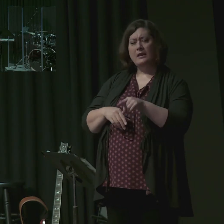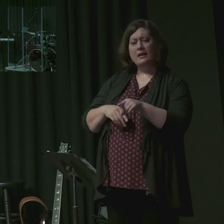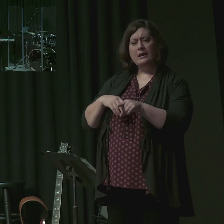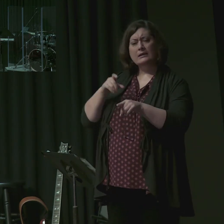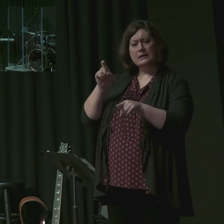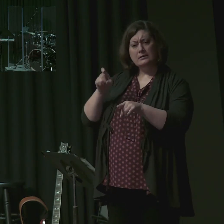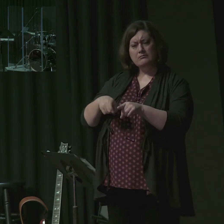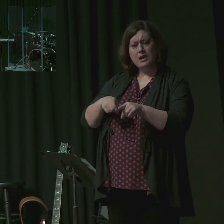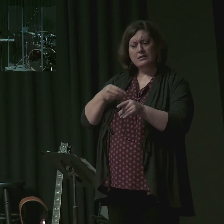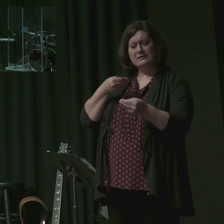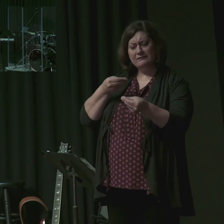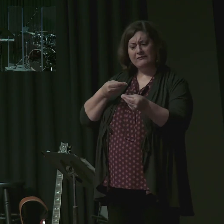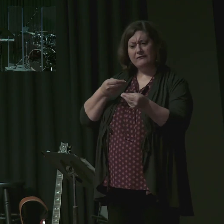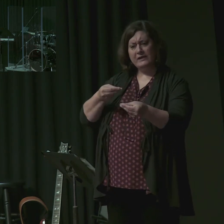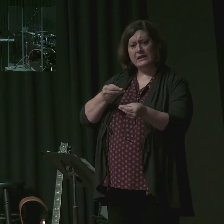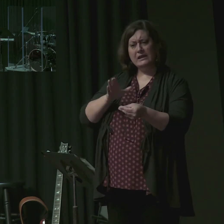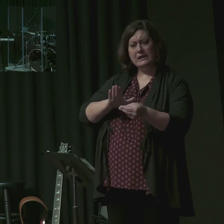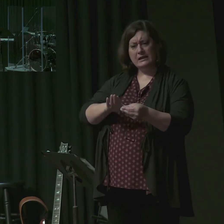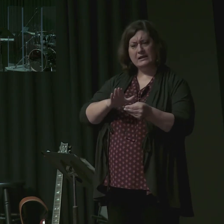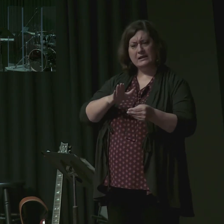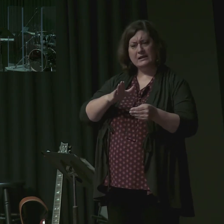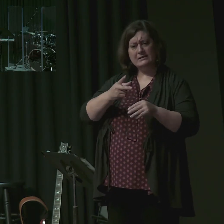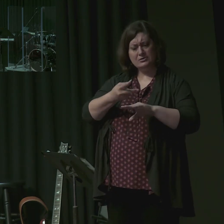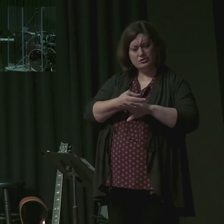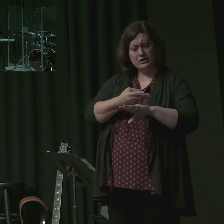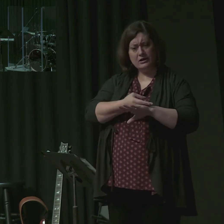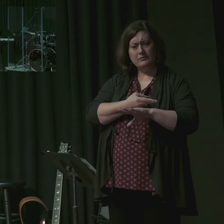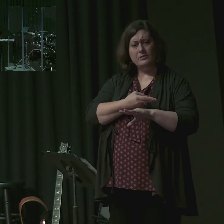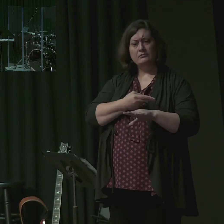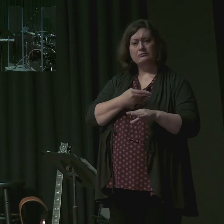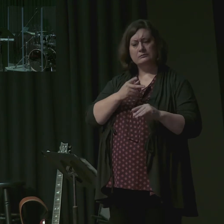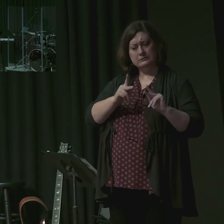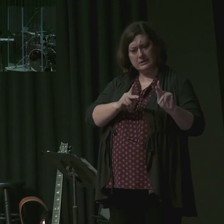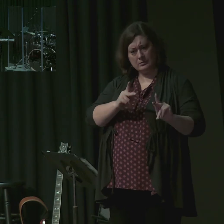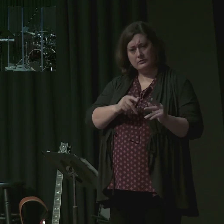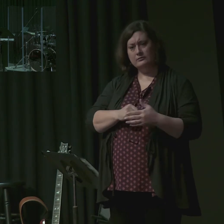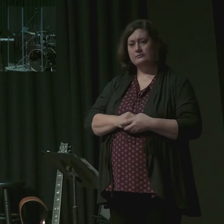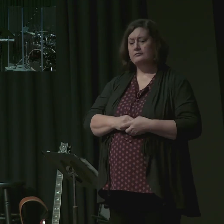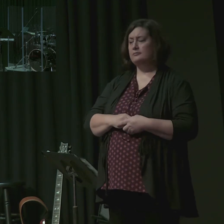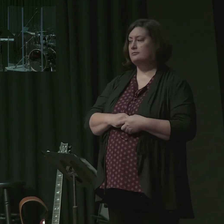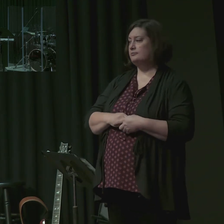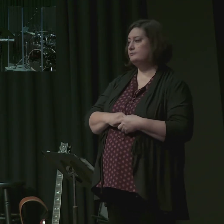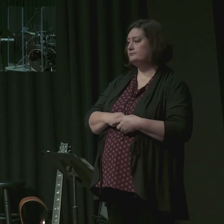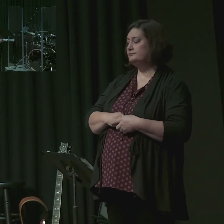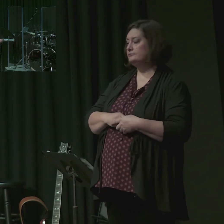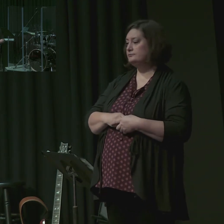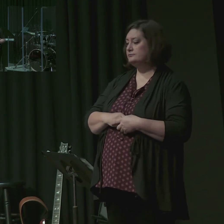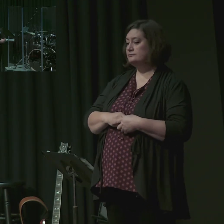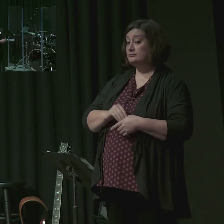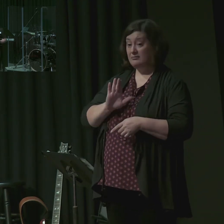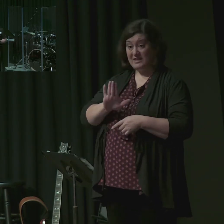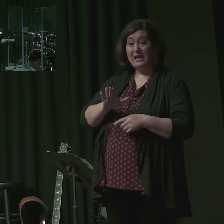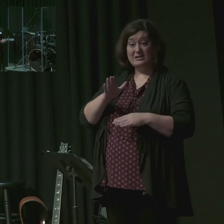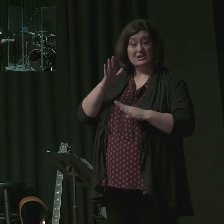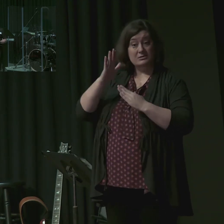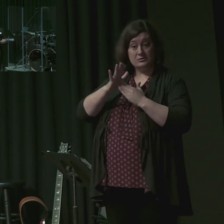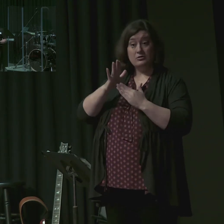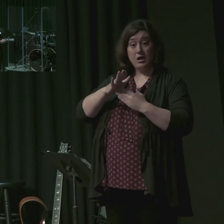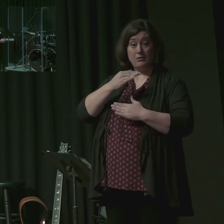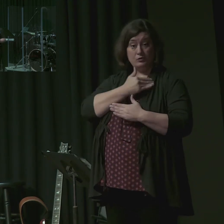must fend for his sheep. But there is no greater responsibility for the